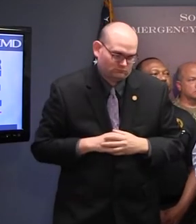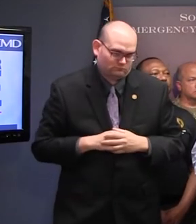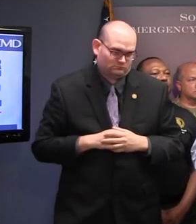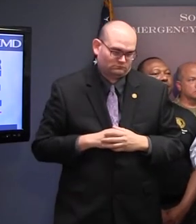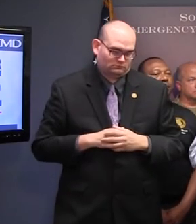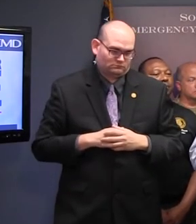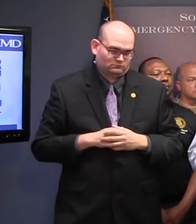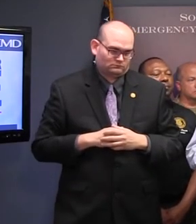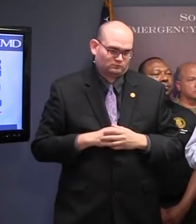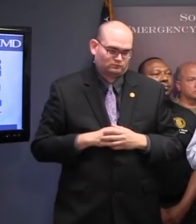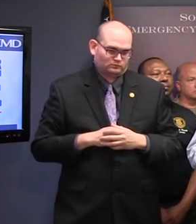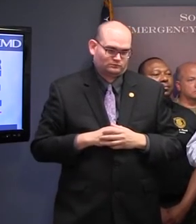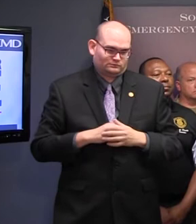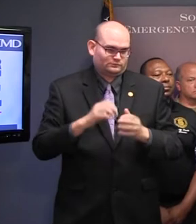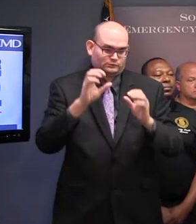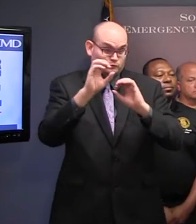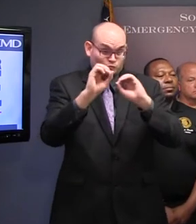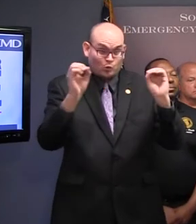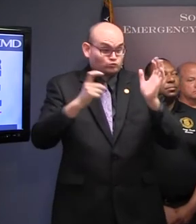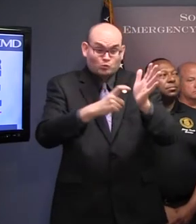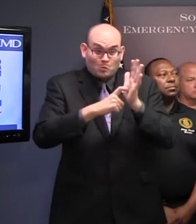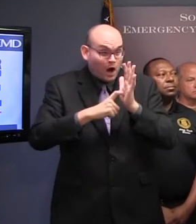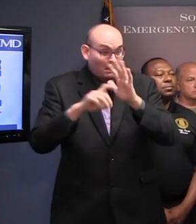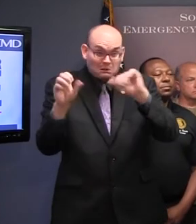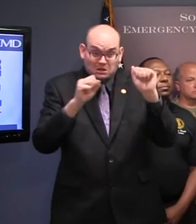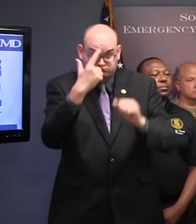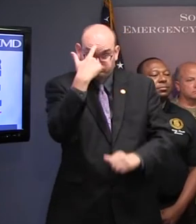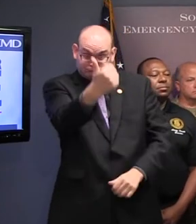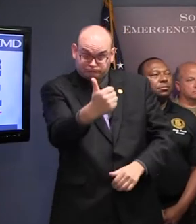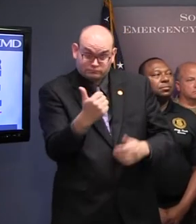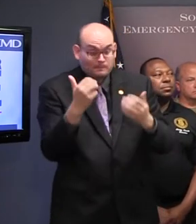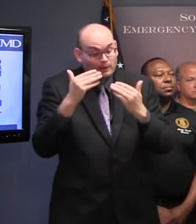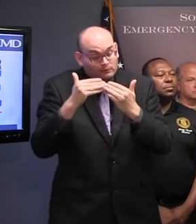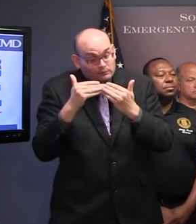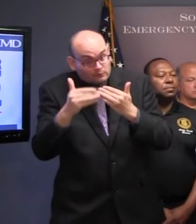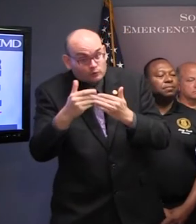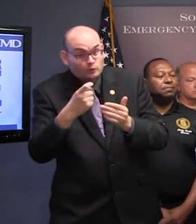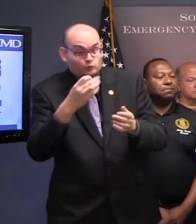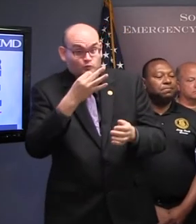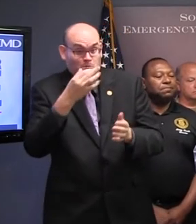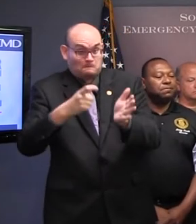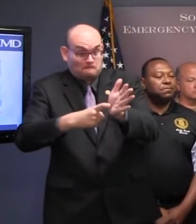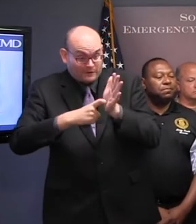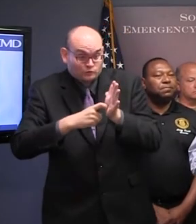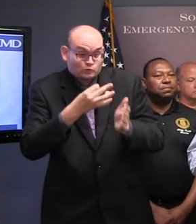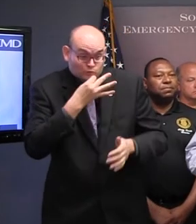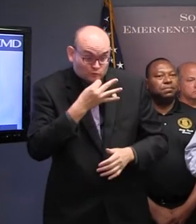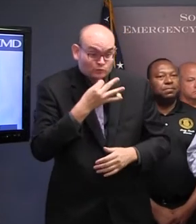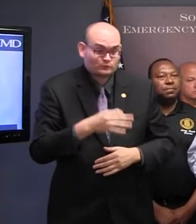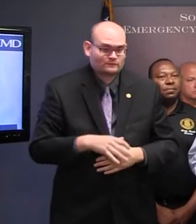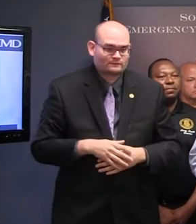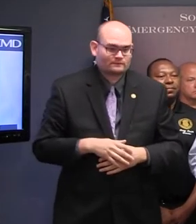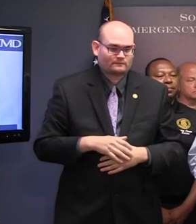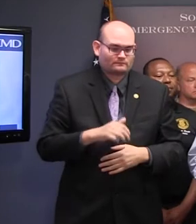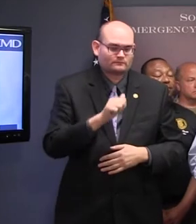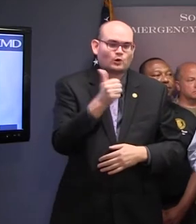now. Before we go too far, maybe some of these others will answer some of these questions as we go forward.